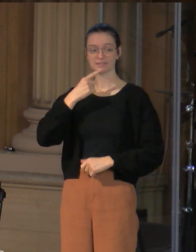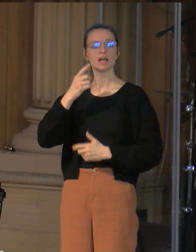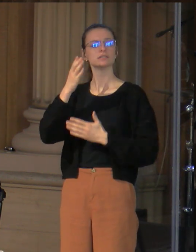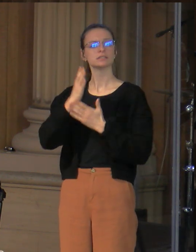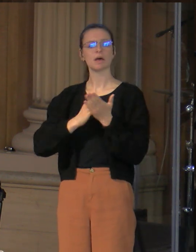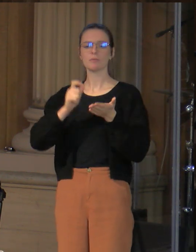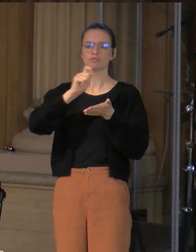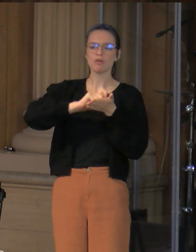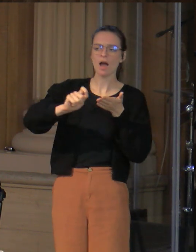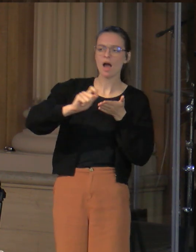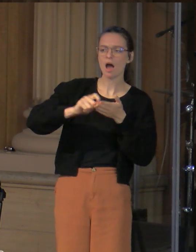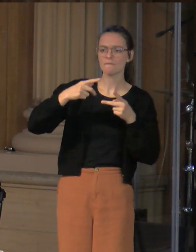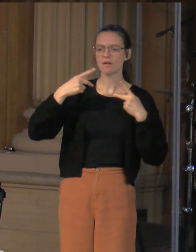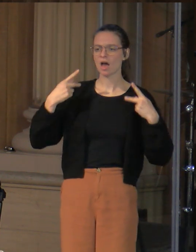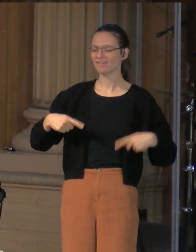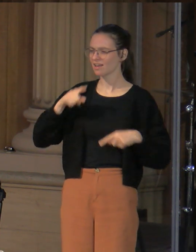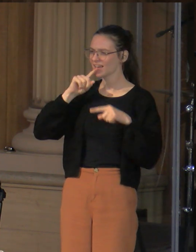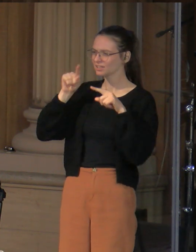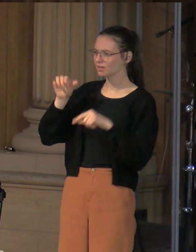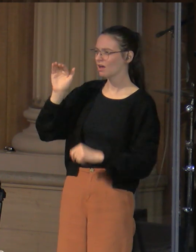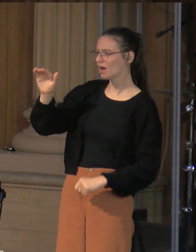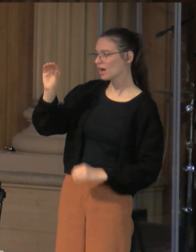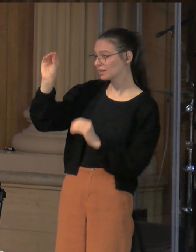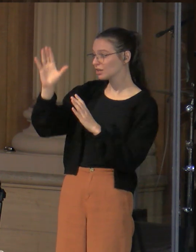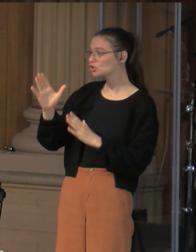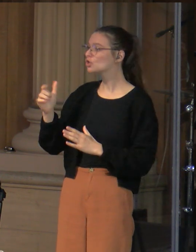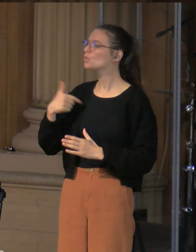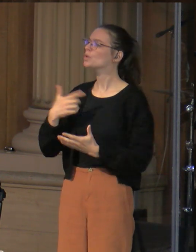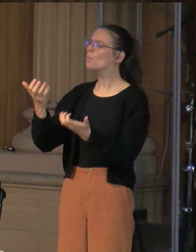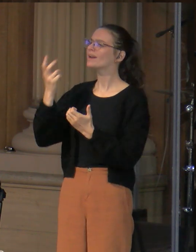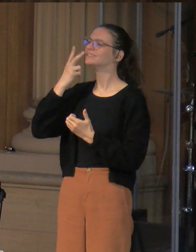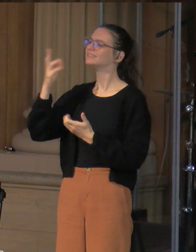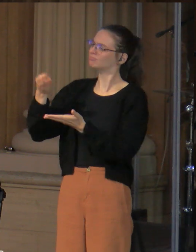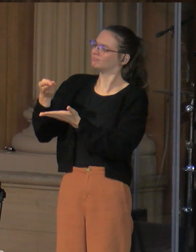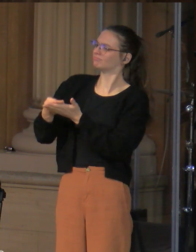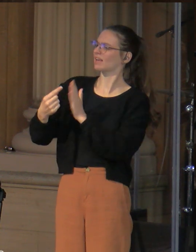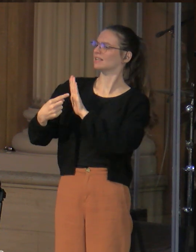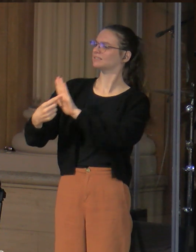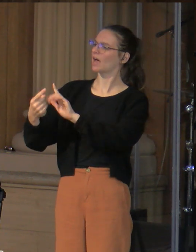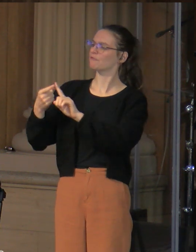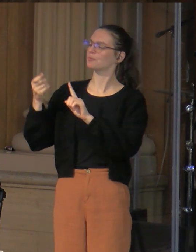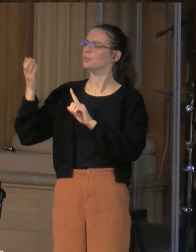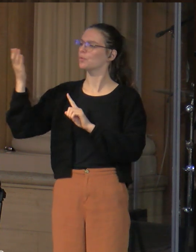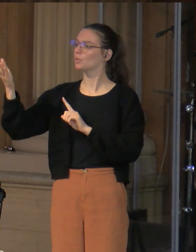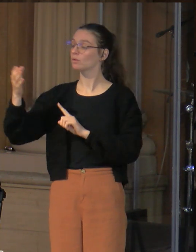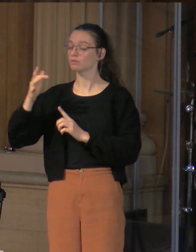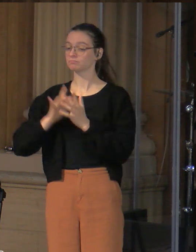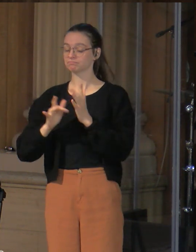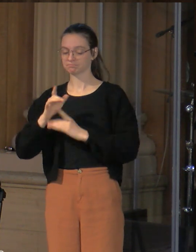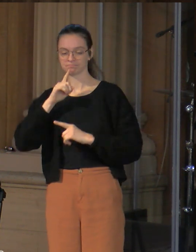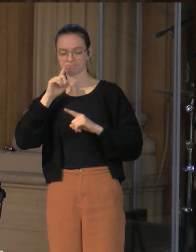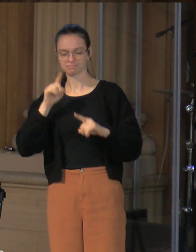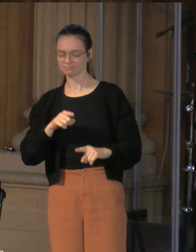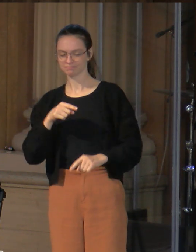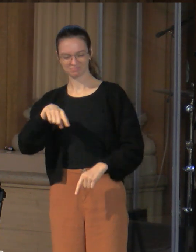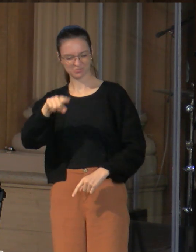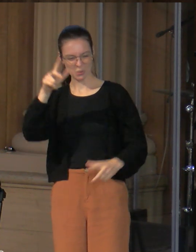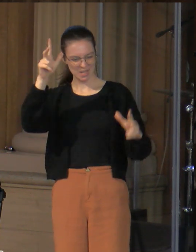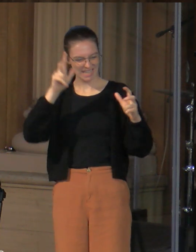Pharisees answered him, saying, Teacher, we wish to see a sign from you. But he answered them, An evil and adulterous generation seeks